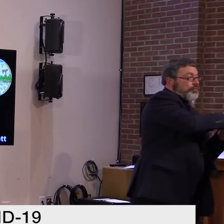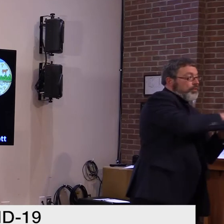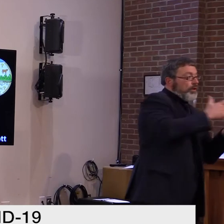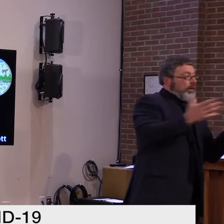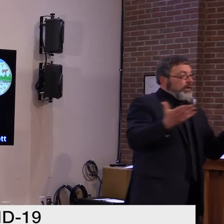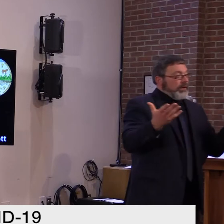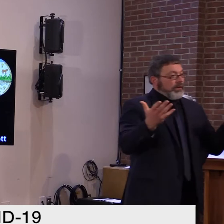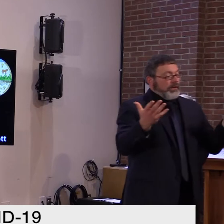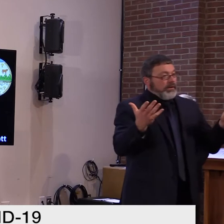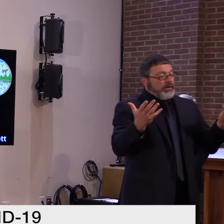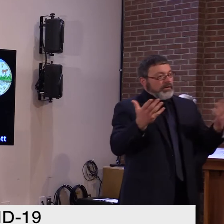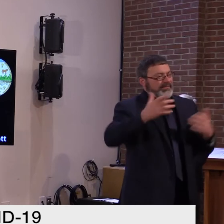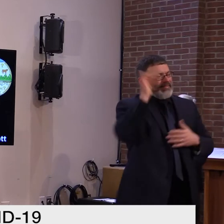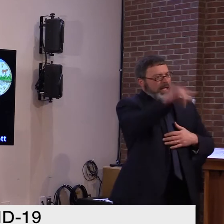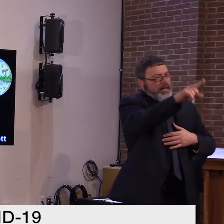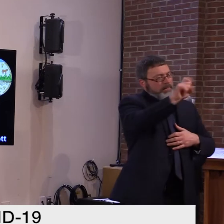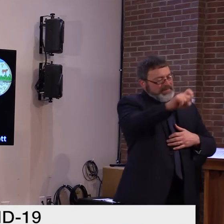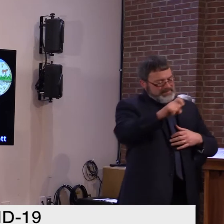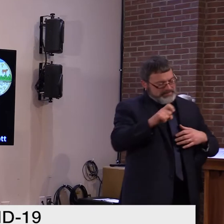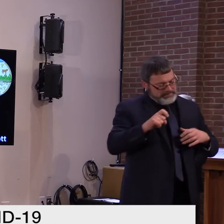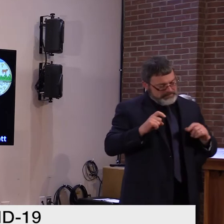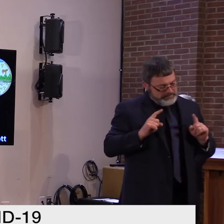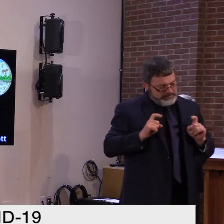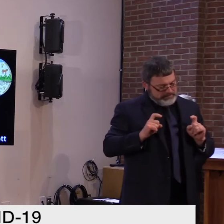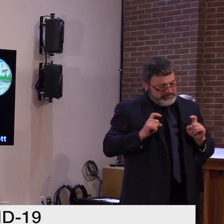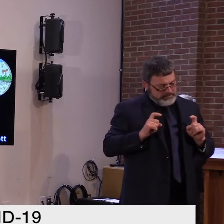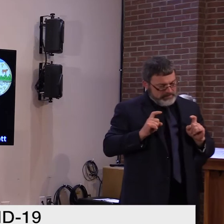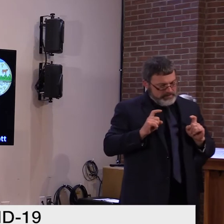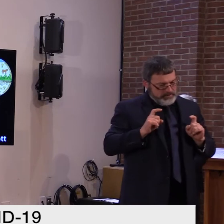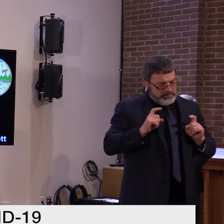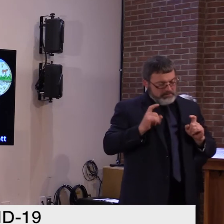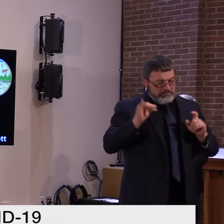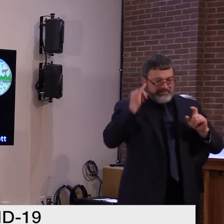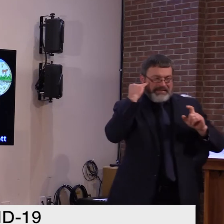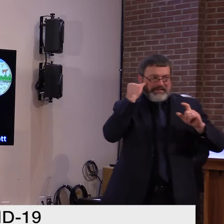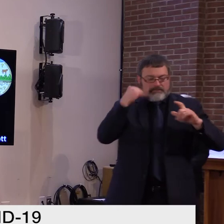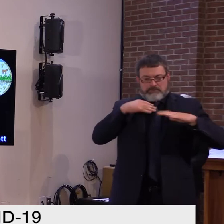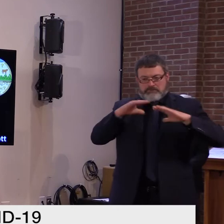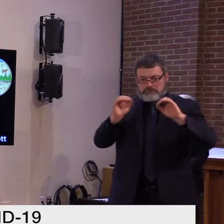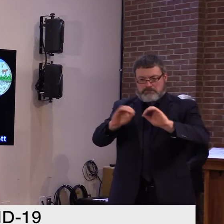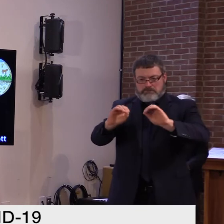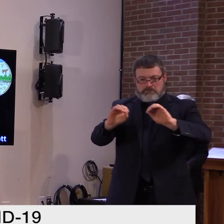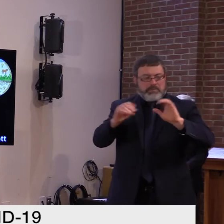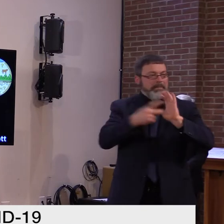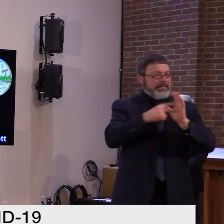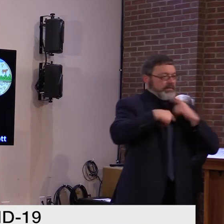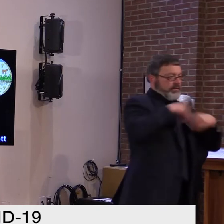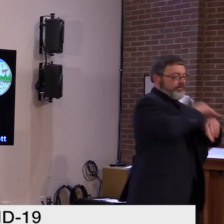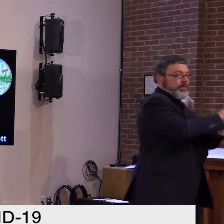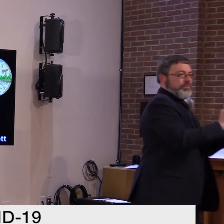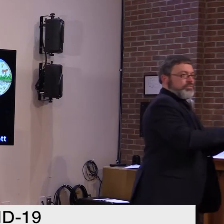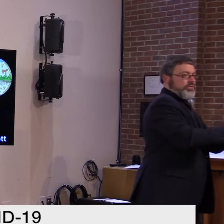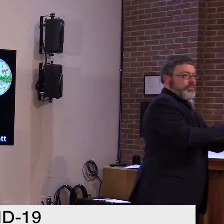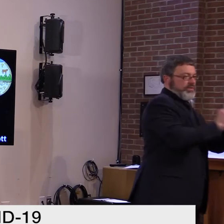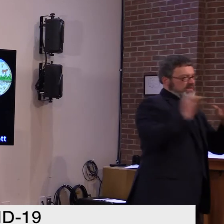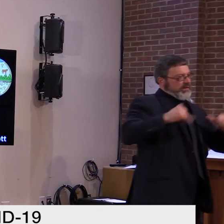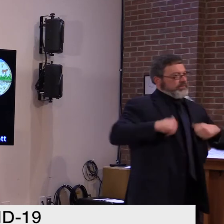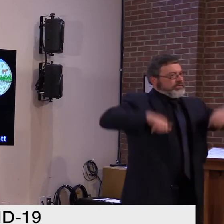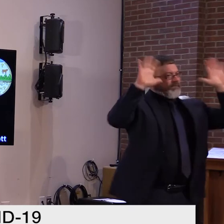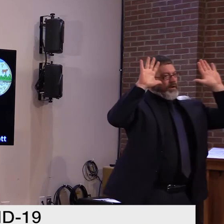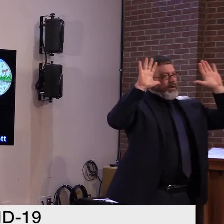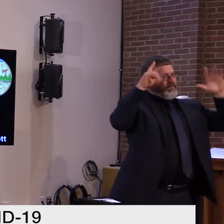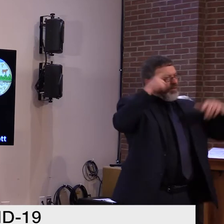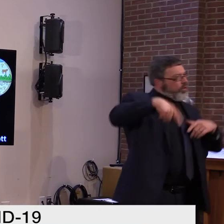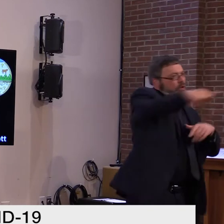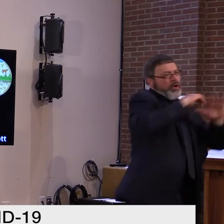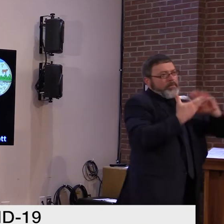you that we were on the threshold and that the decisions we make now will truly determine our future as we head